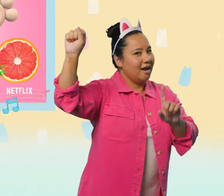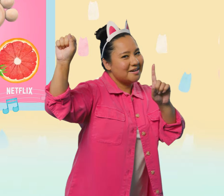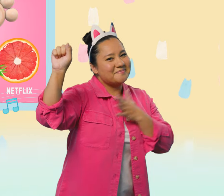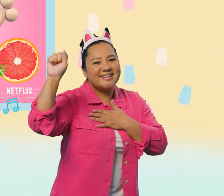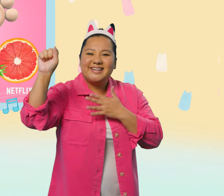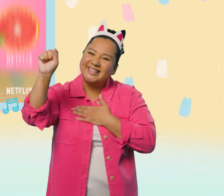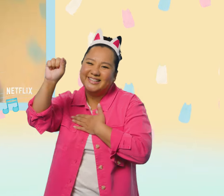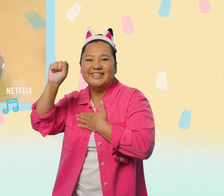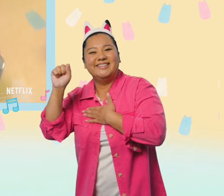one's mine! Hmm!